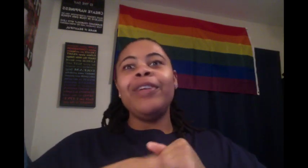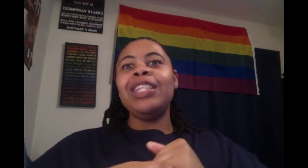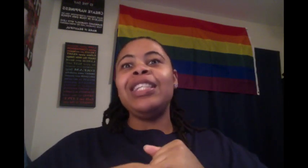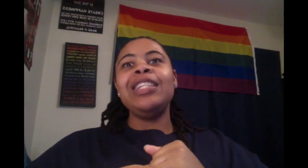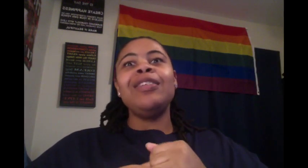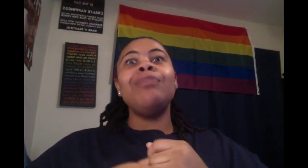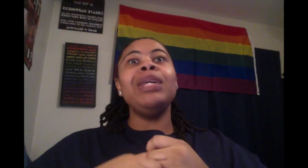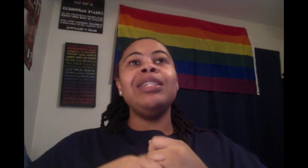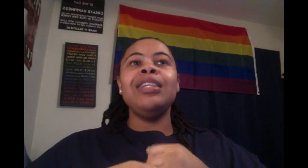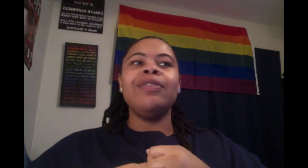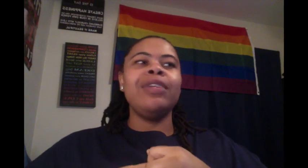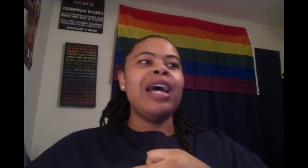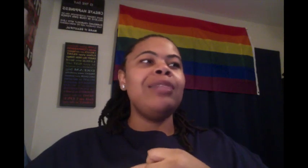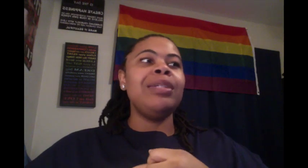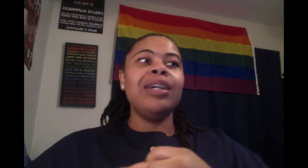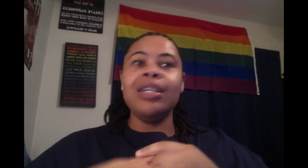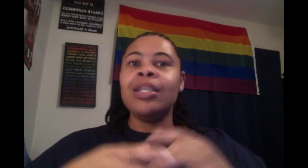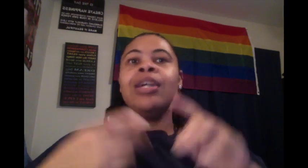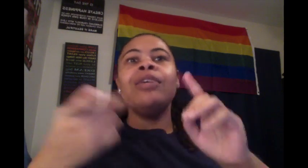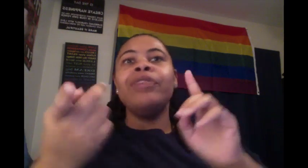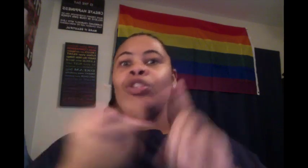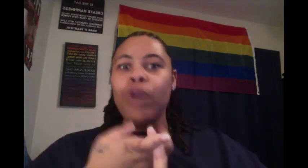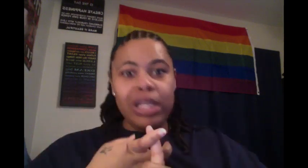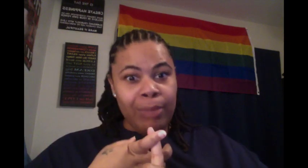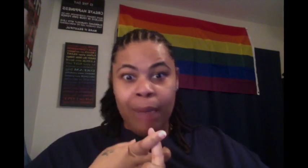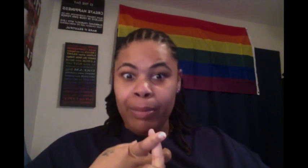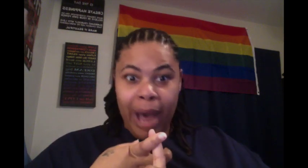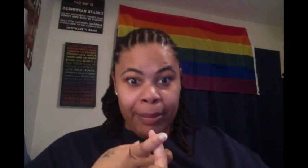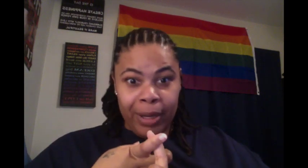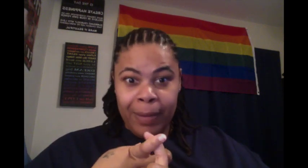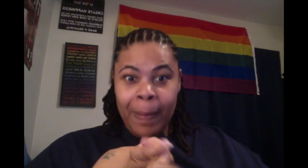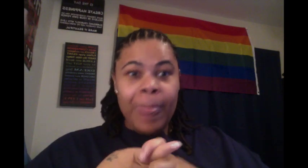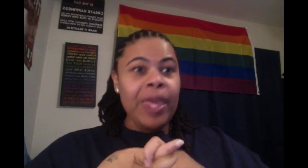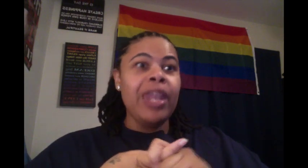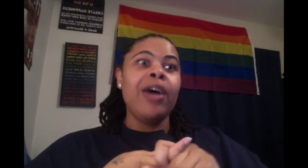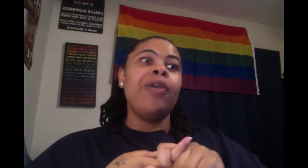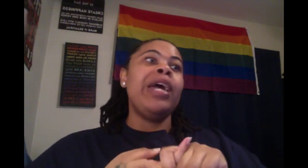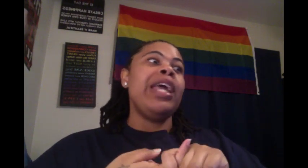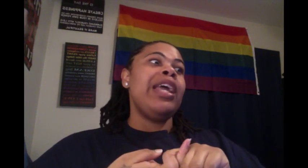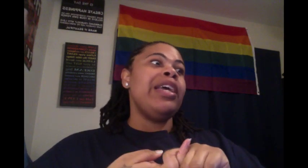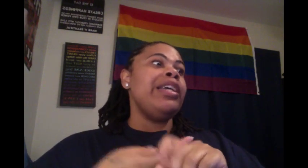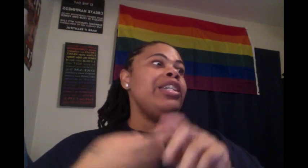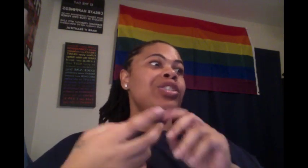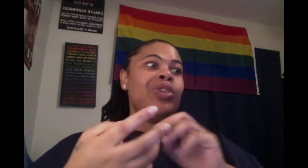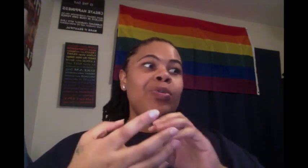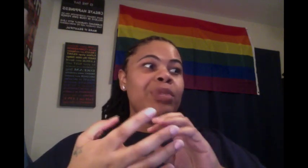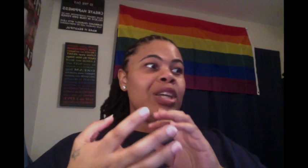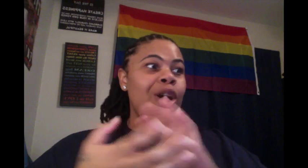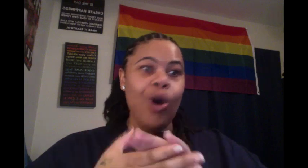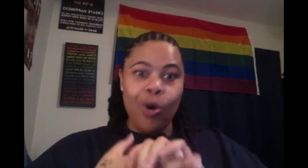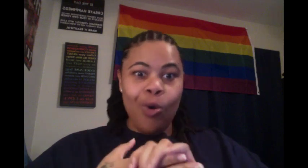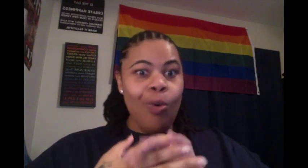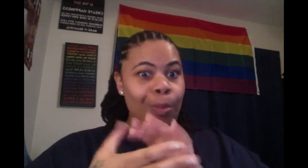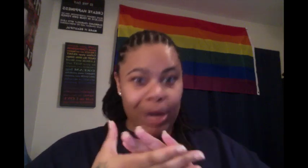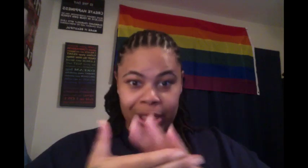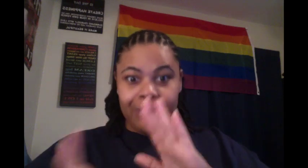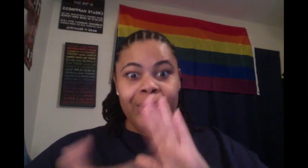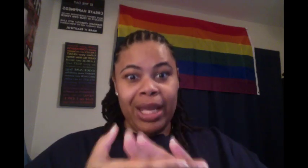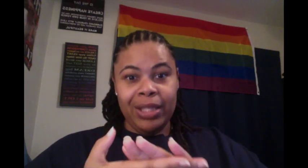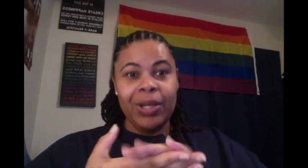the season, mid-season finale. Because Victoria's mom will pop up, you know. And it's just gonna be a whole bunch of mess, okay.